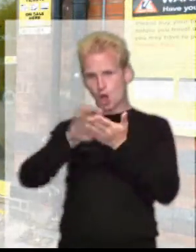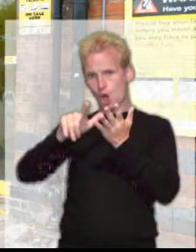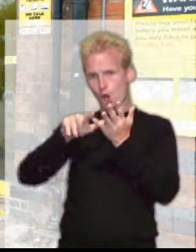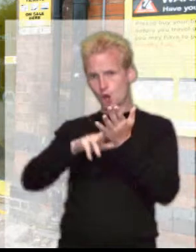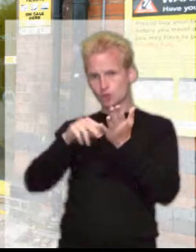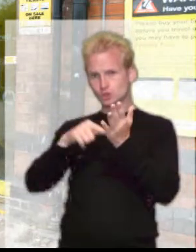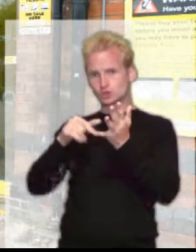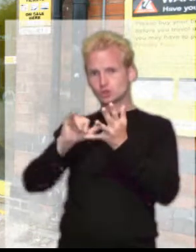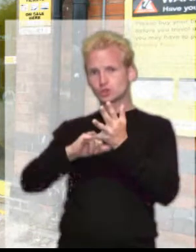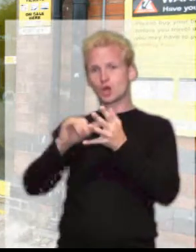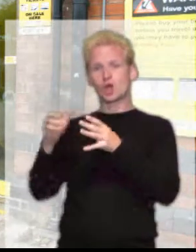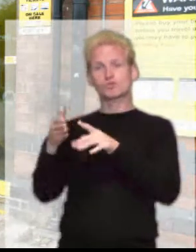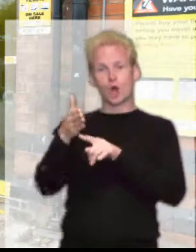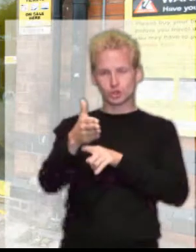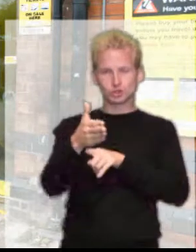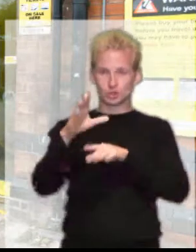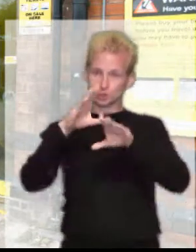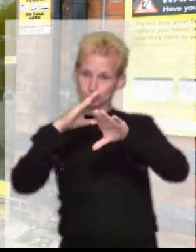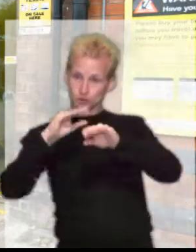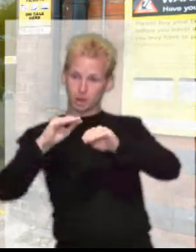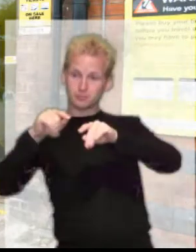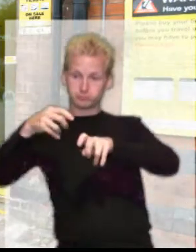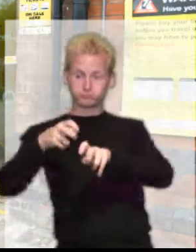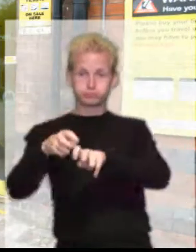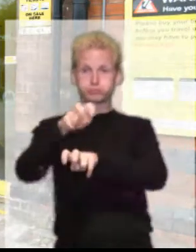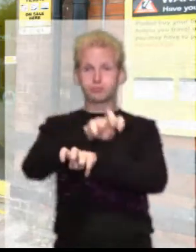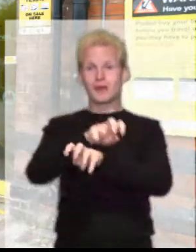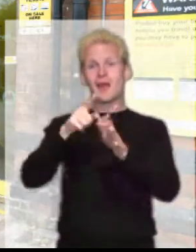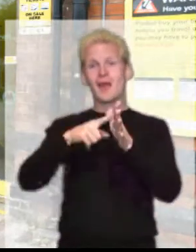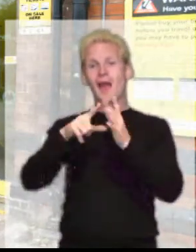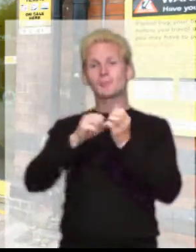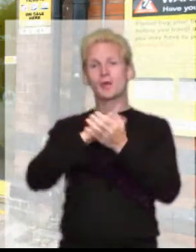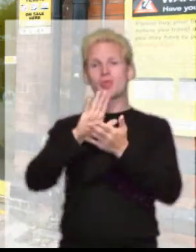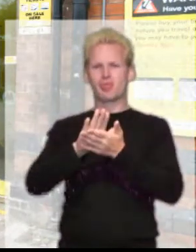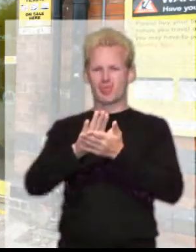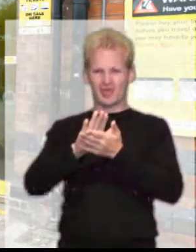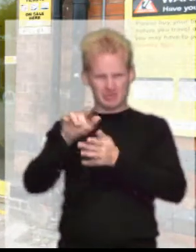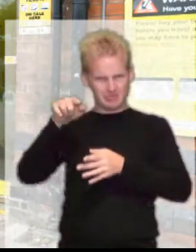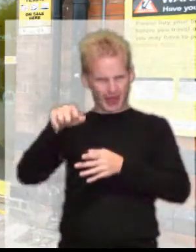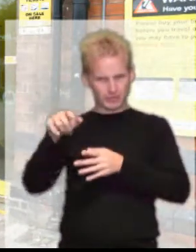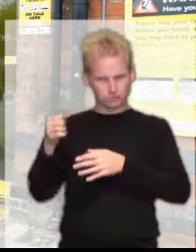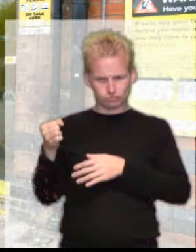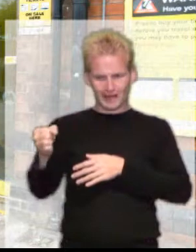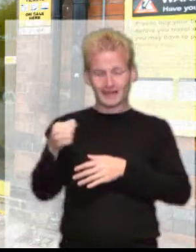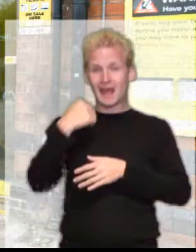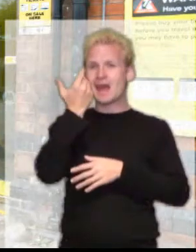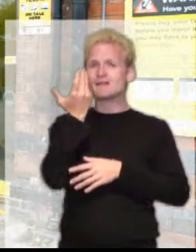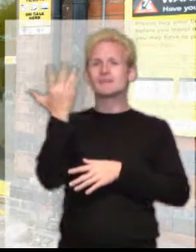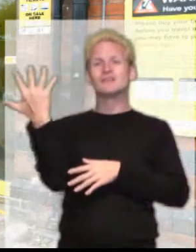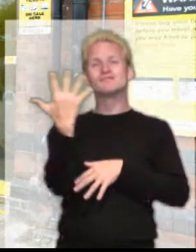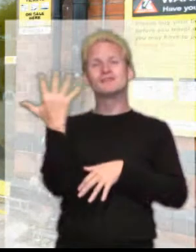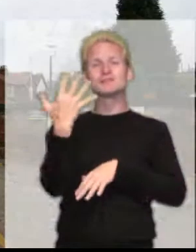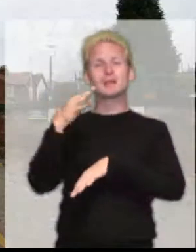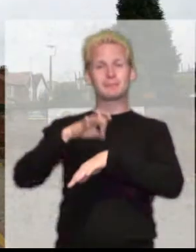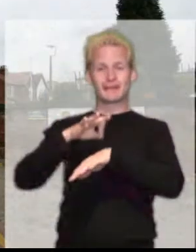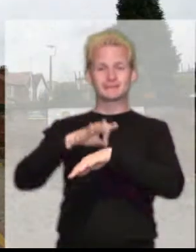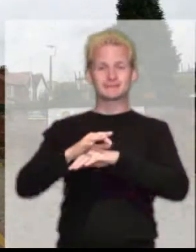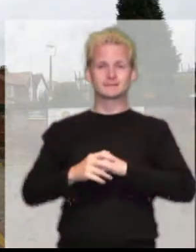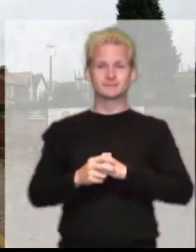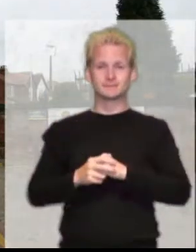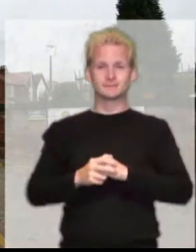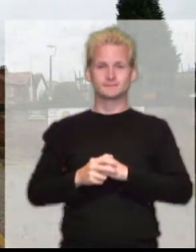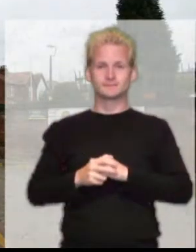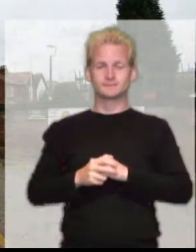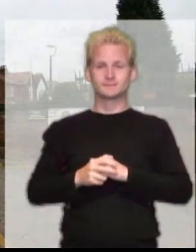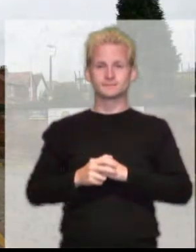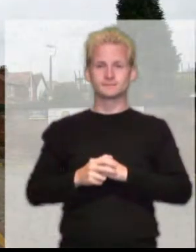stopping at Egberth Station. This service runs every 15 minutes. Directions.